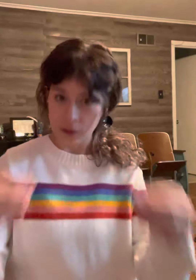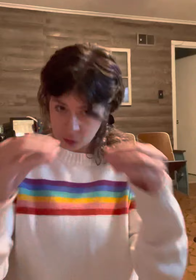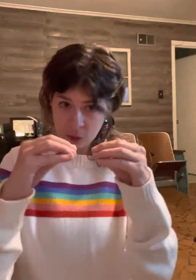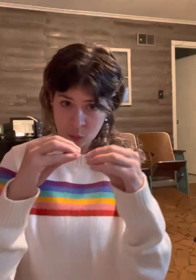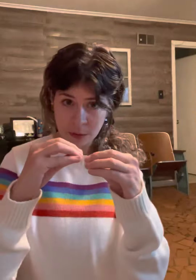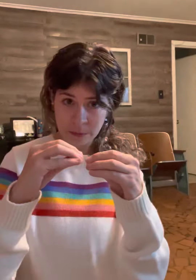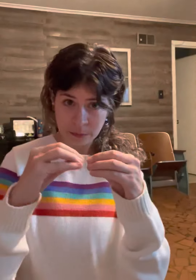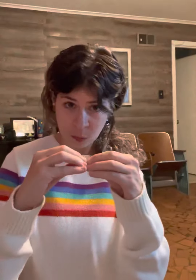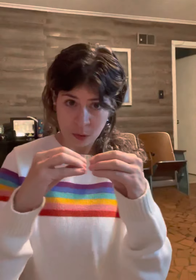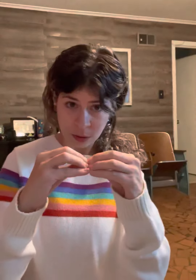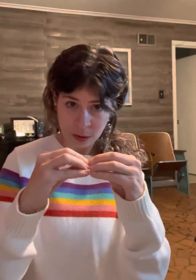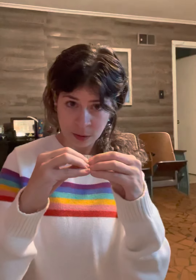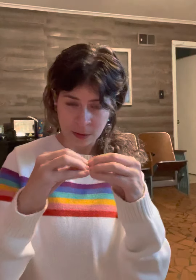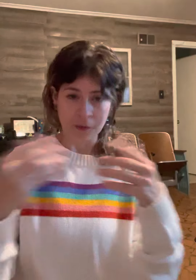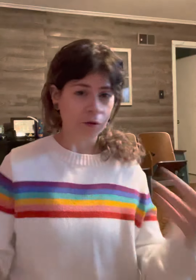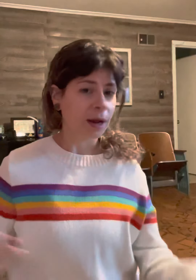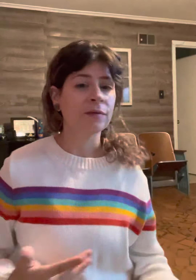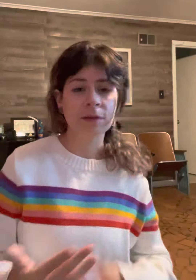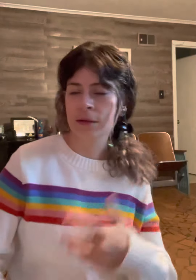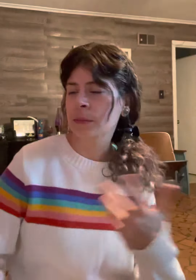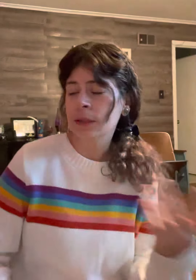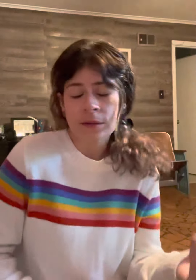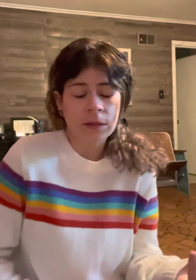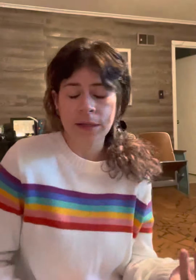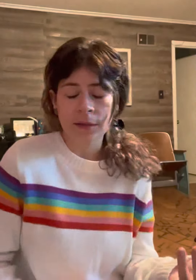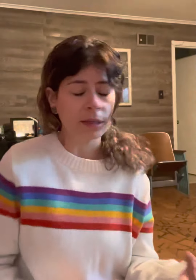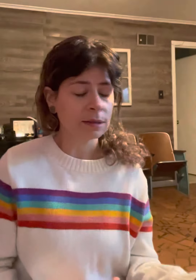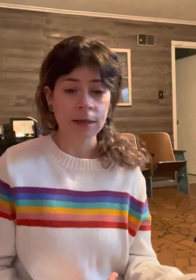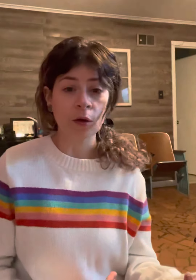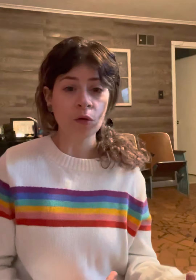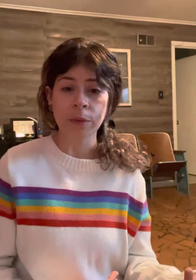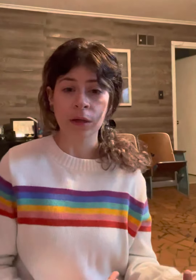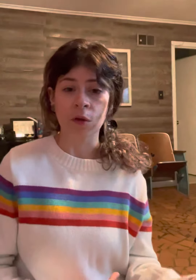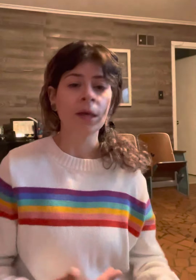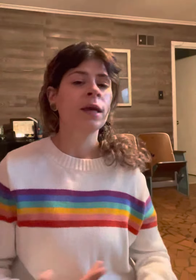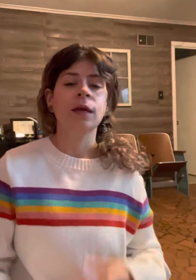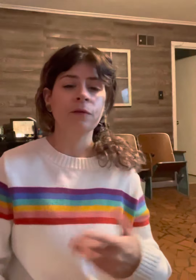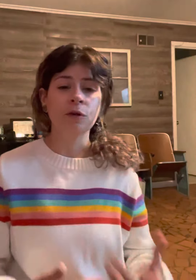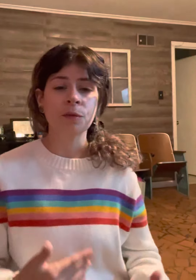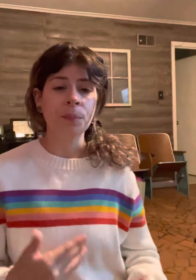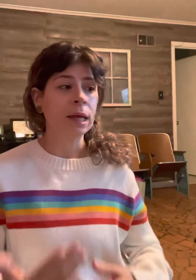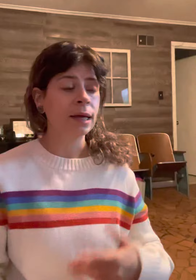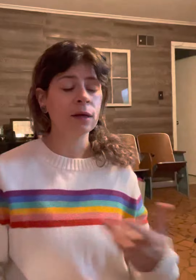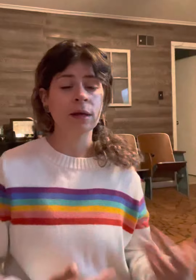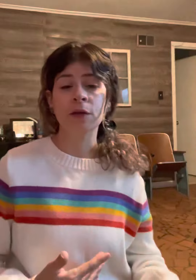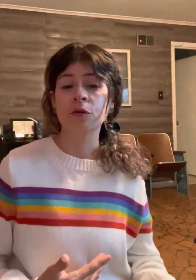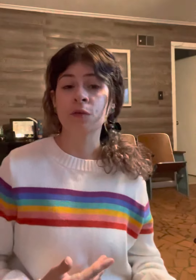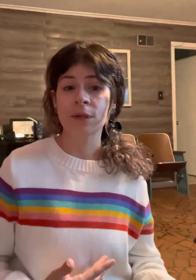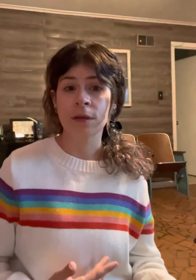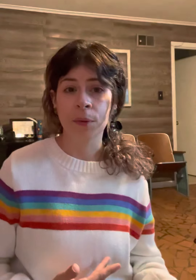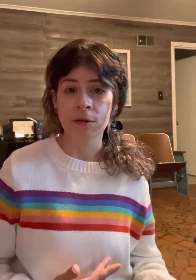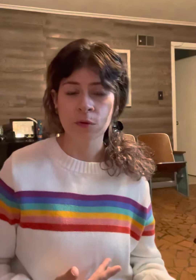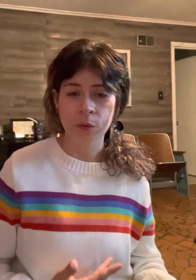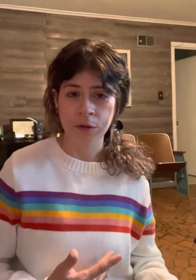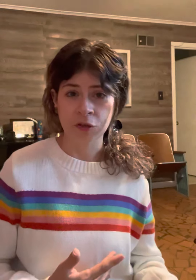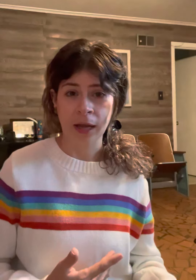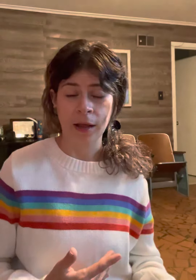Do you want more? If you're having something like, let's say, oatmeal. If you're playing and you're using a puzzle with your child,